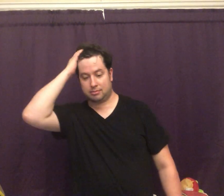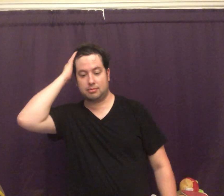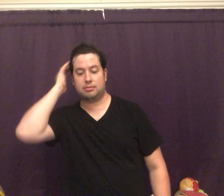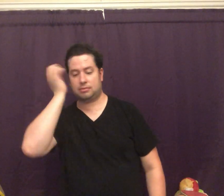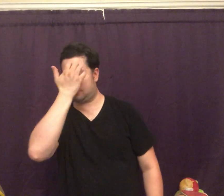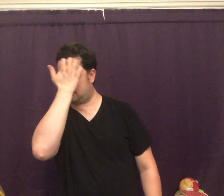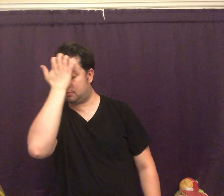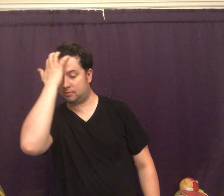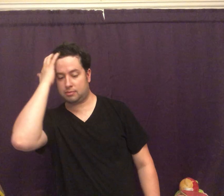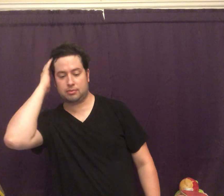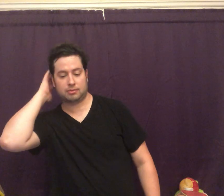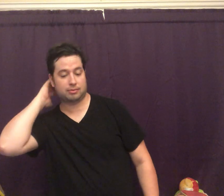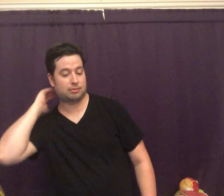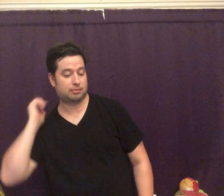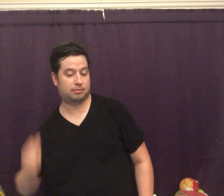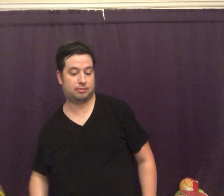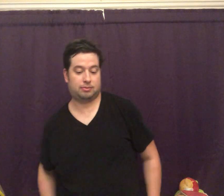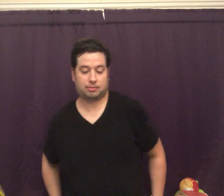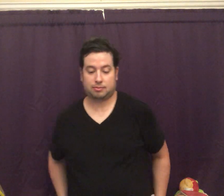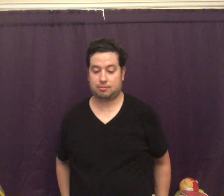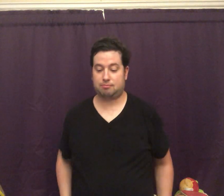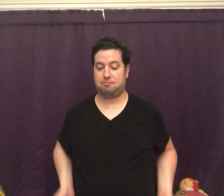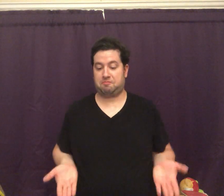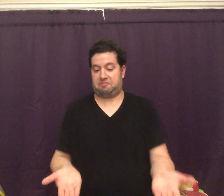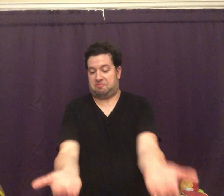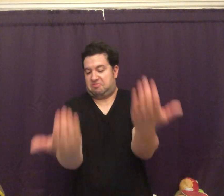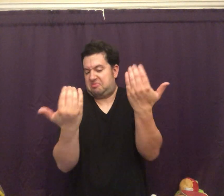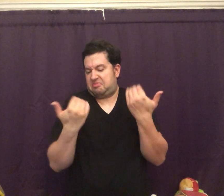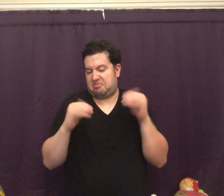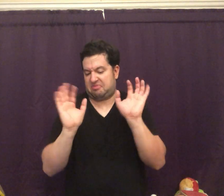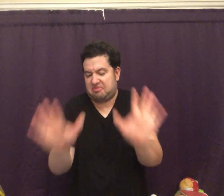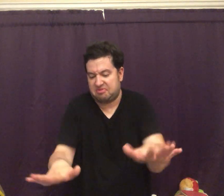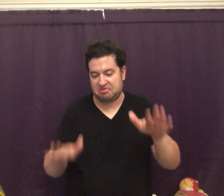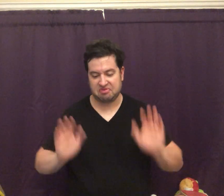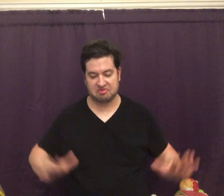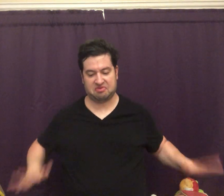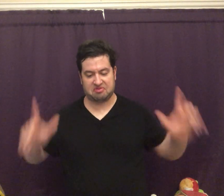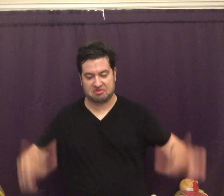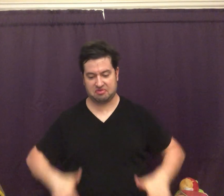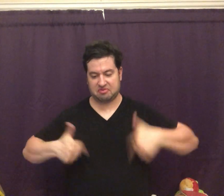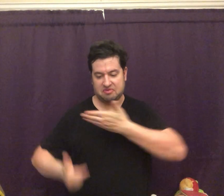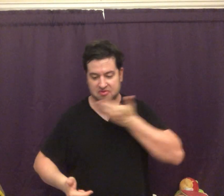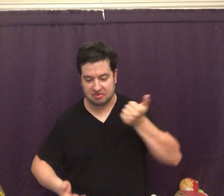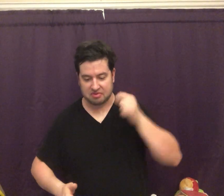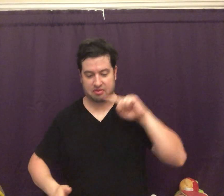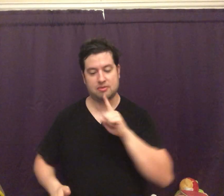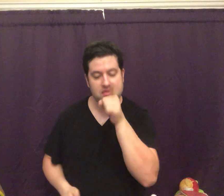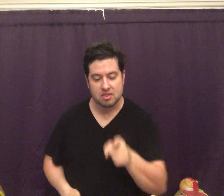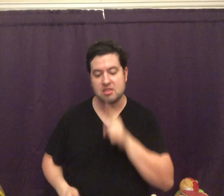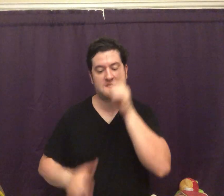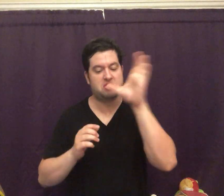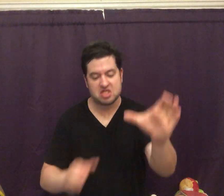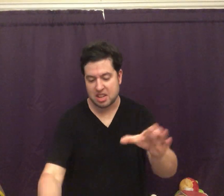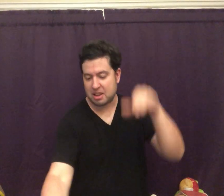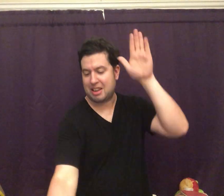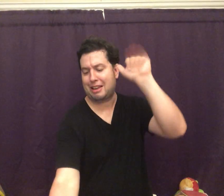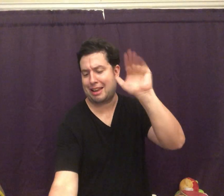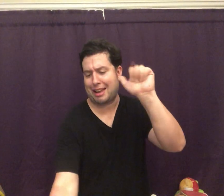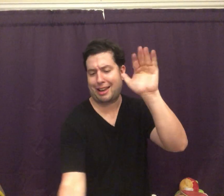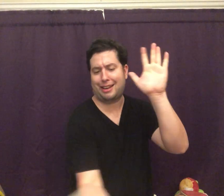grow up and just ruin everything. I never wanted to, but life was better on my own. All the screaming, nagging,